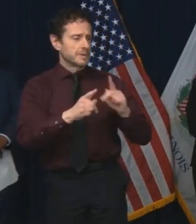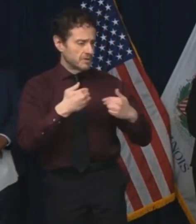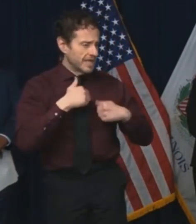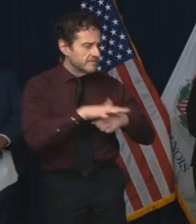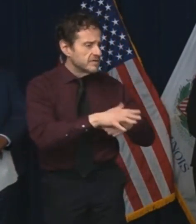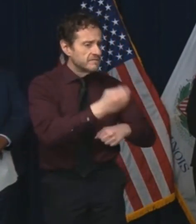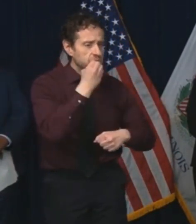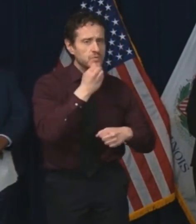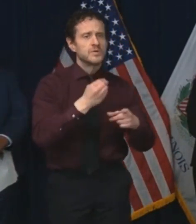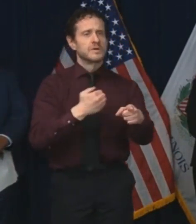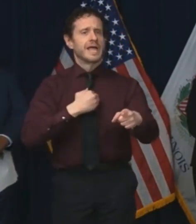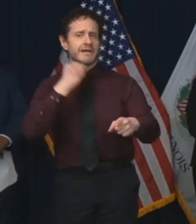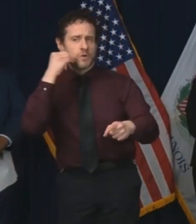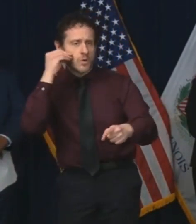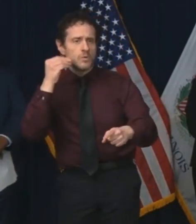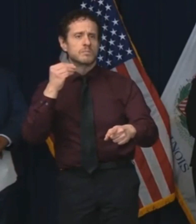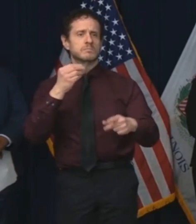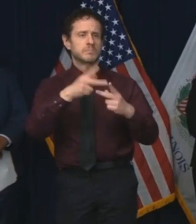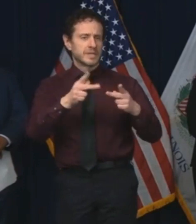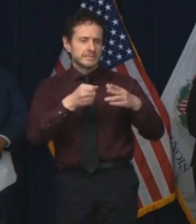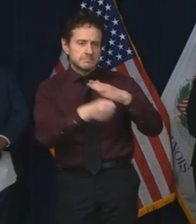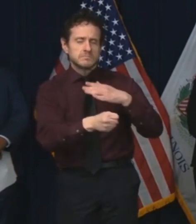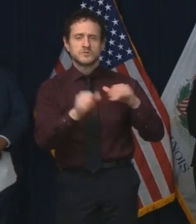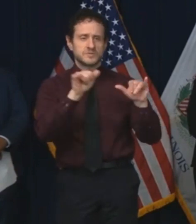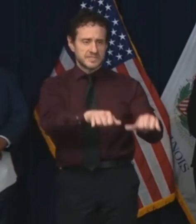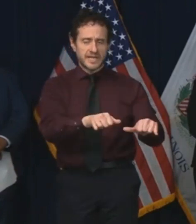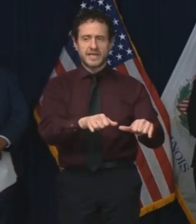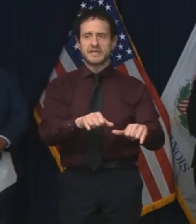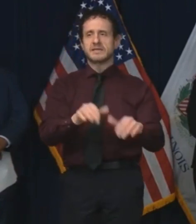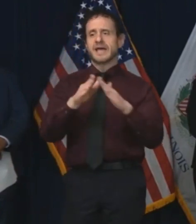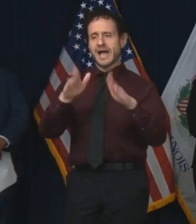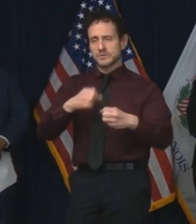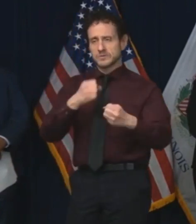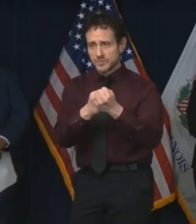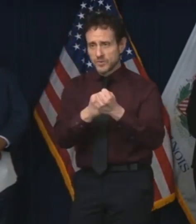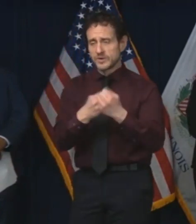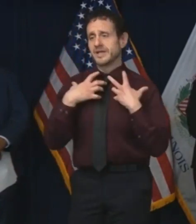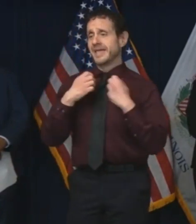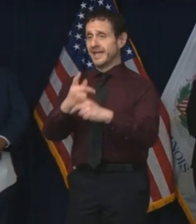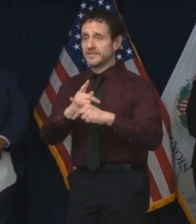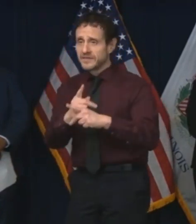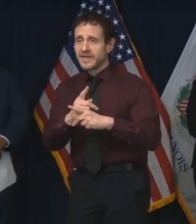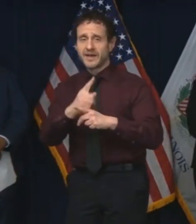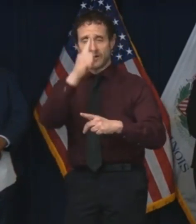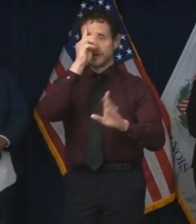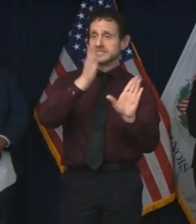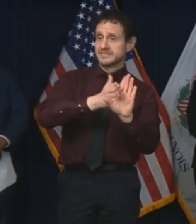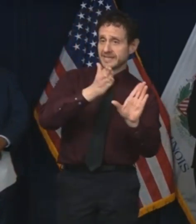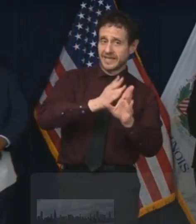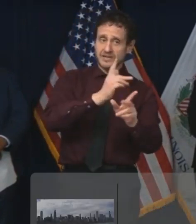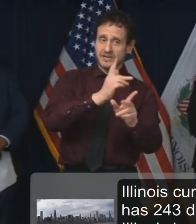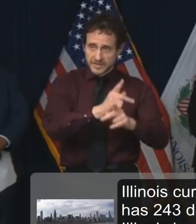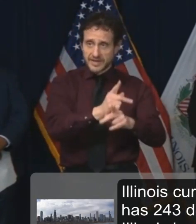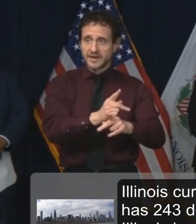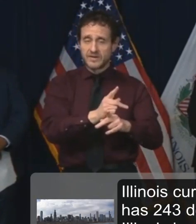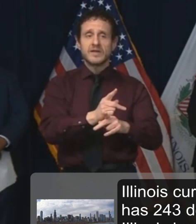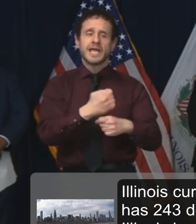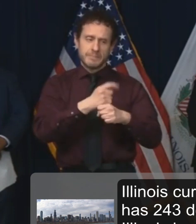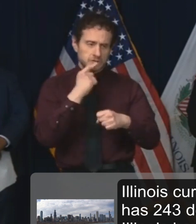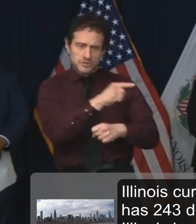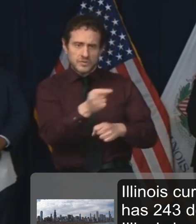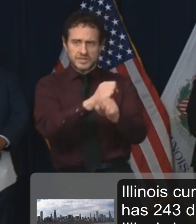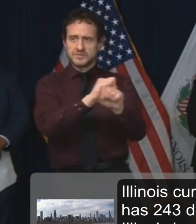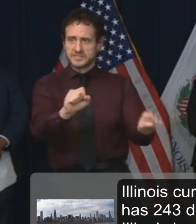on their table, shelter, housing supports, and have access to healthcare, receive psychiatric care, and are safe.